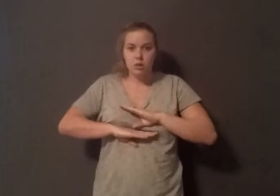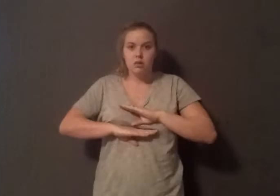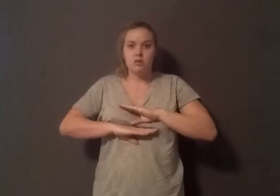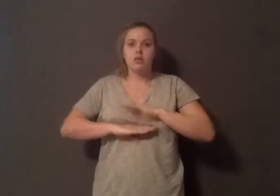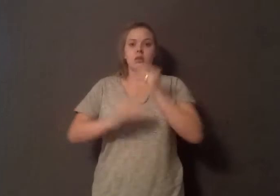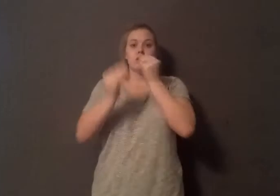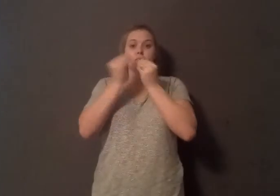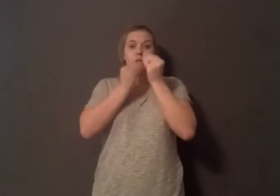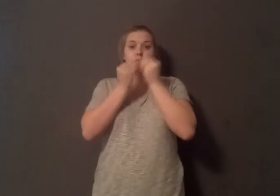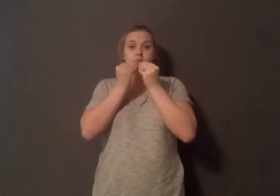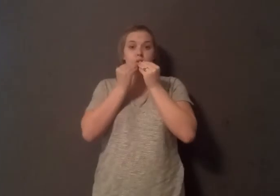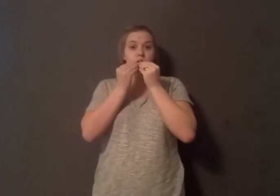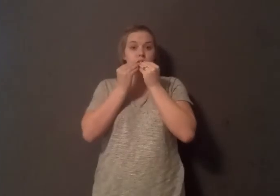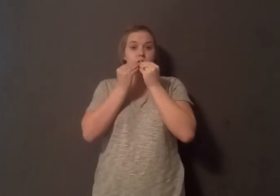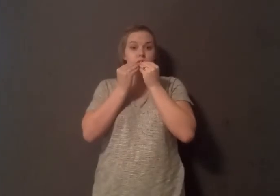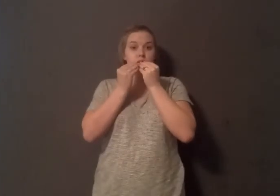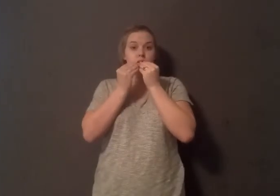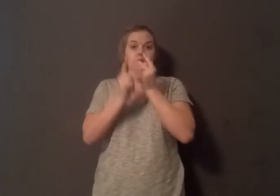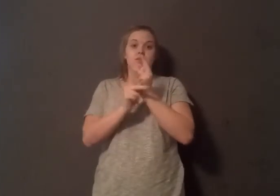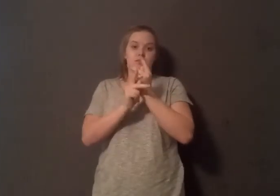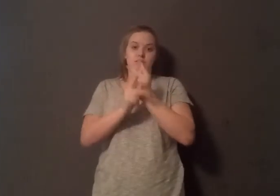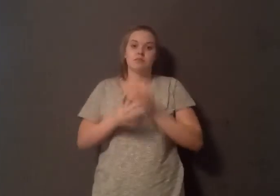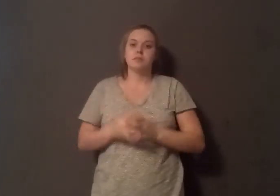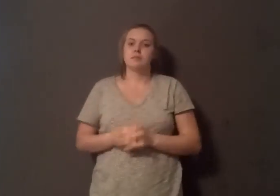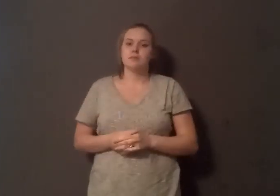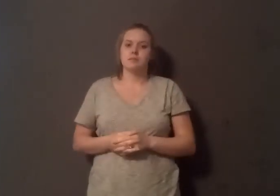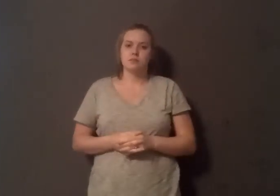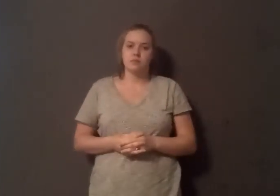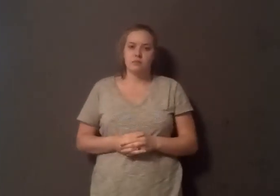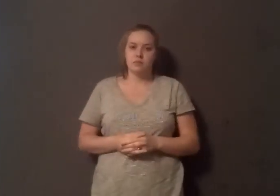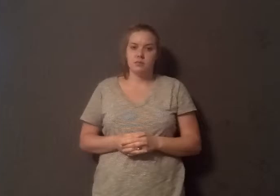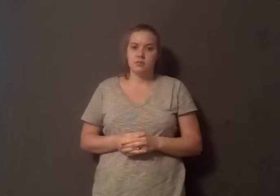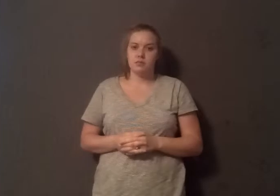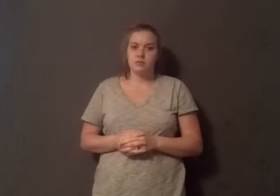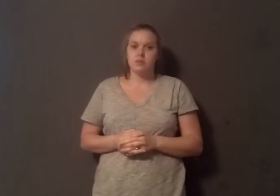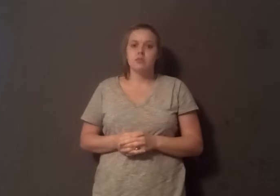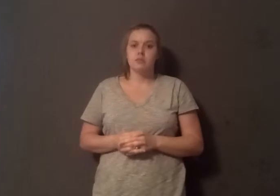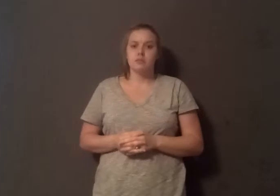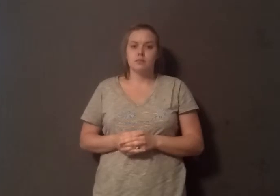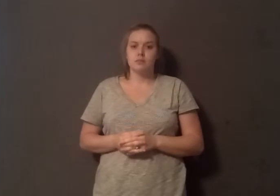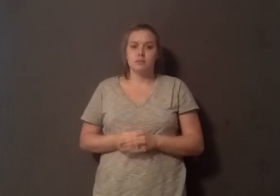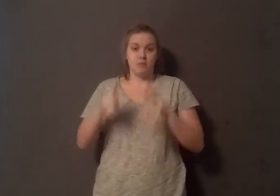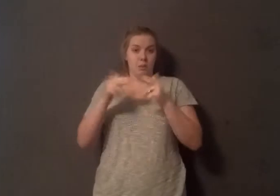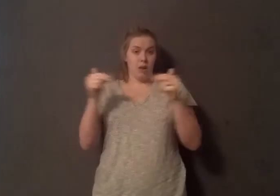healthy diet. Until... World Health Organization this morning has classified processed meats such as bacon and sausage as